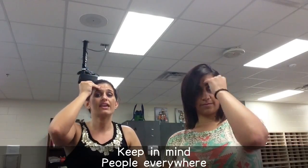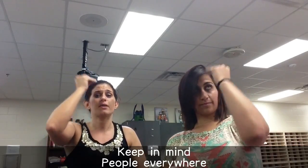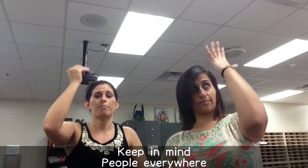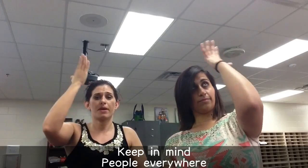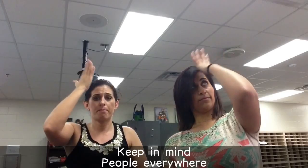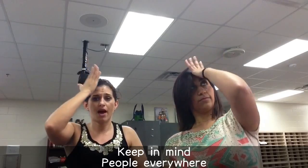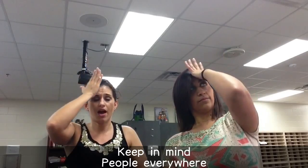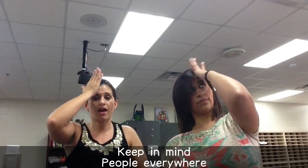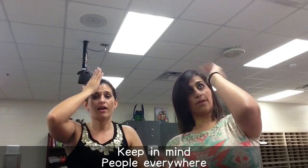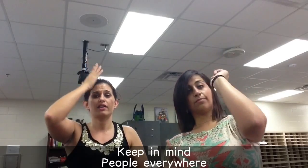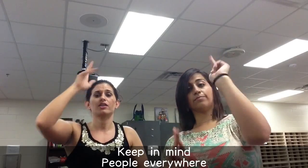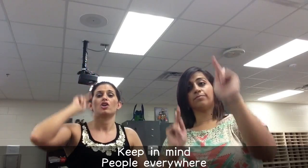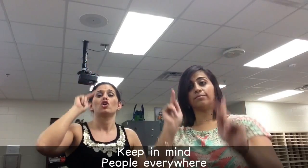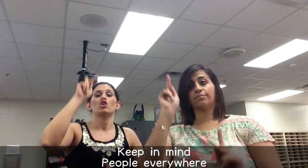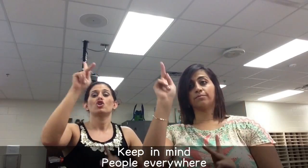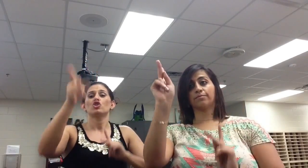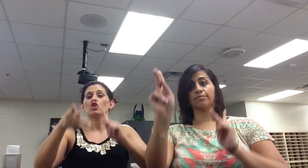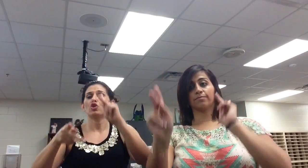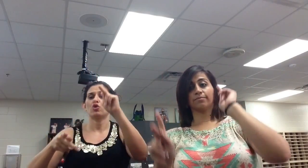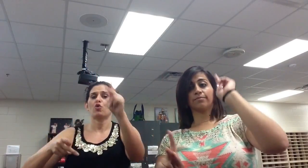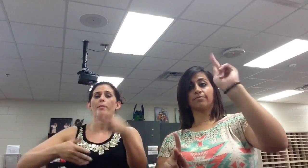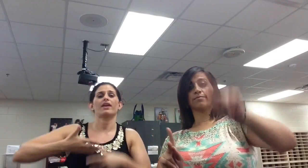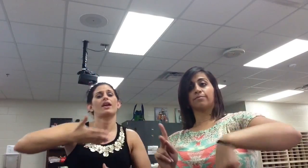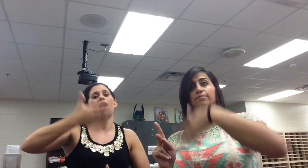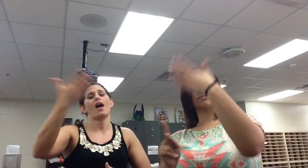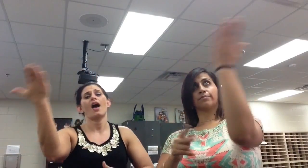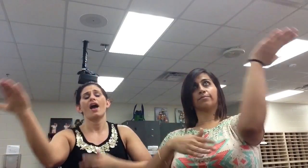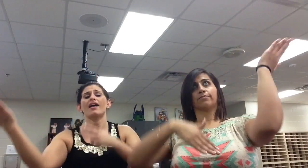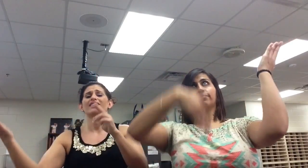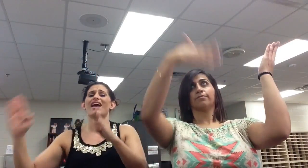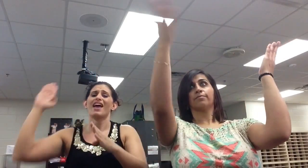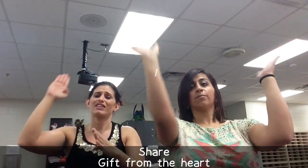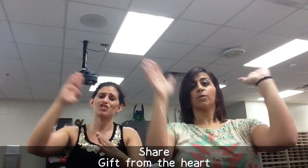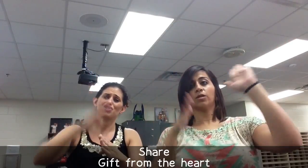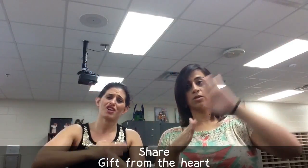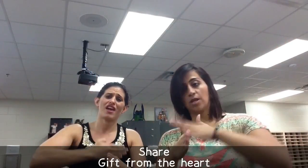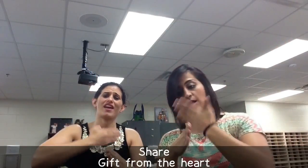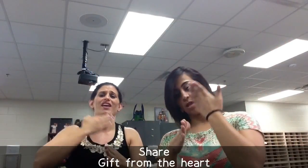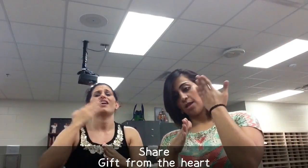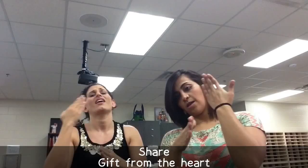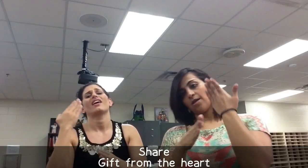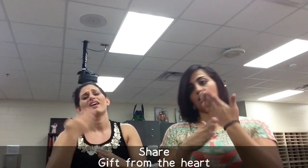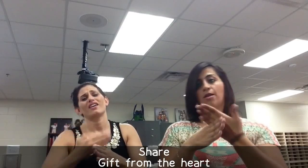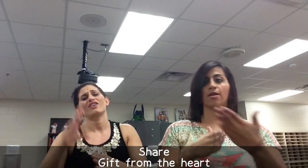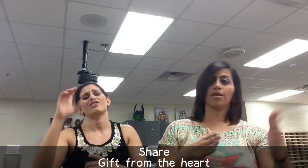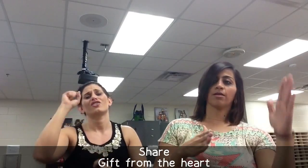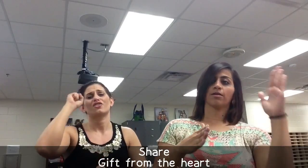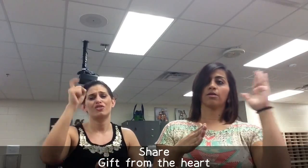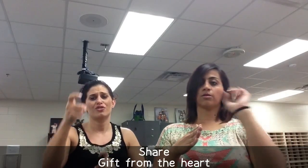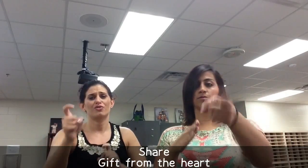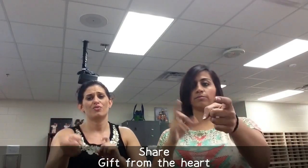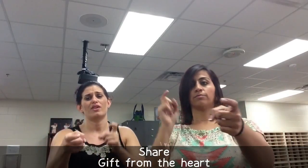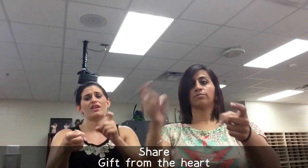your share your goodwill